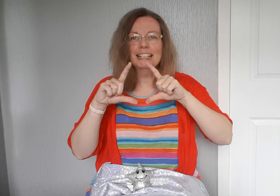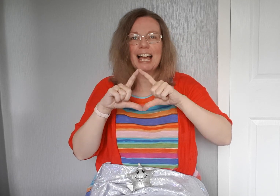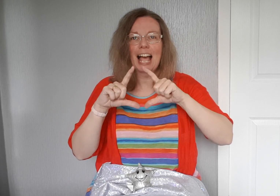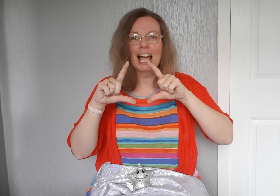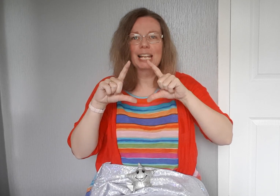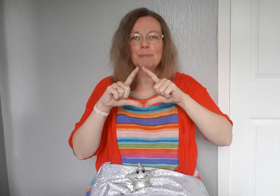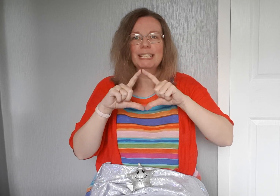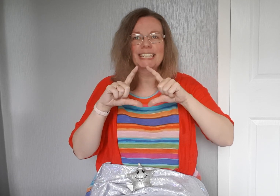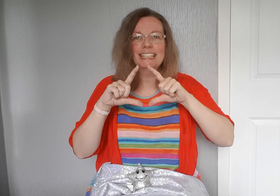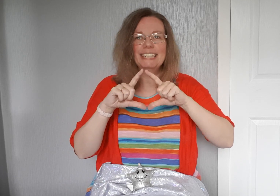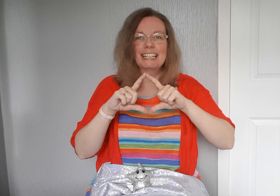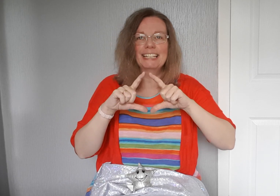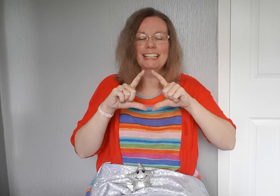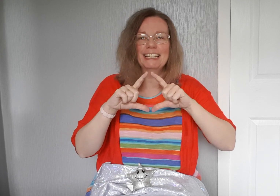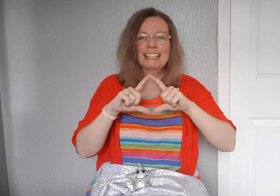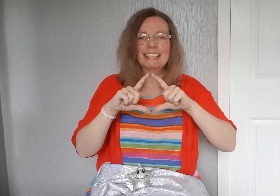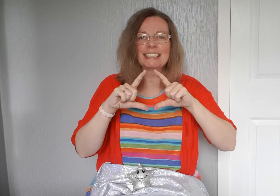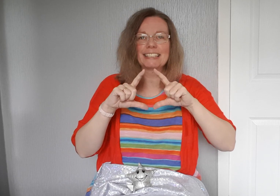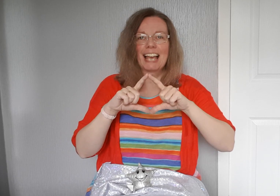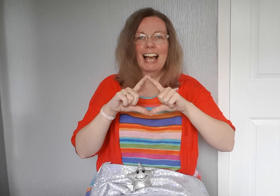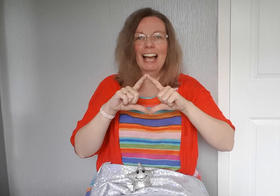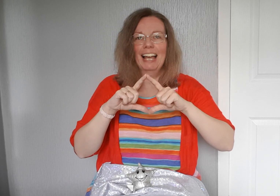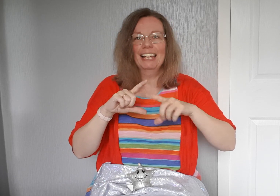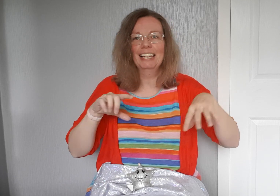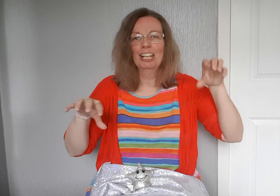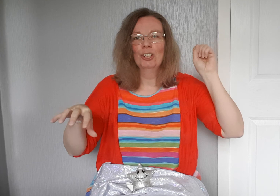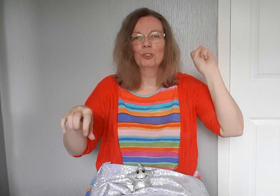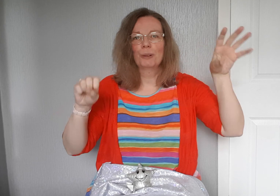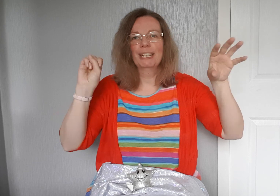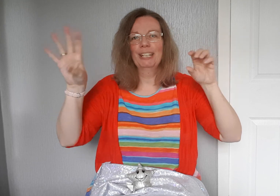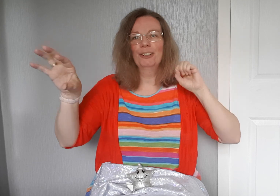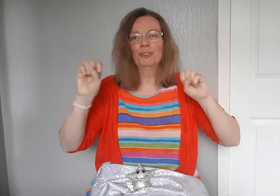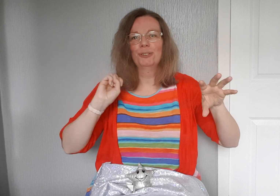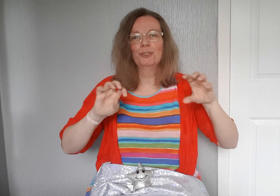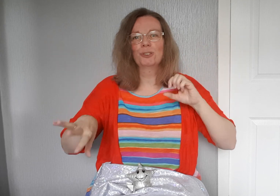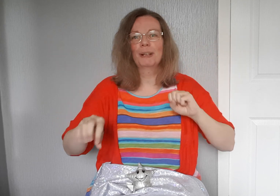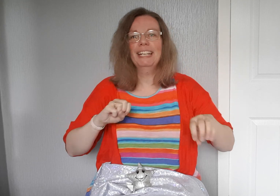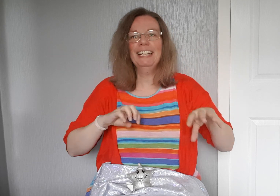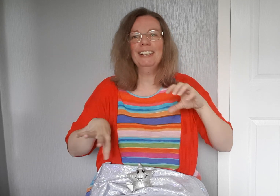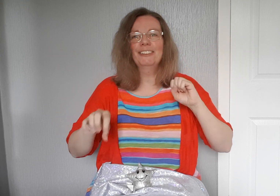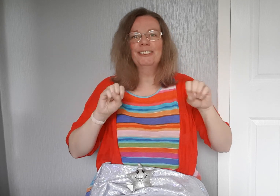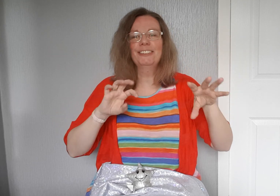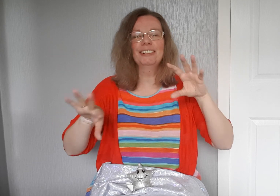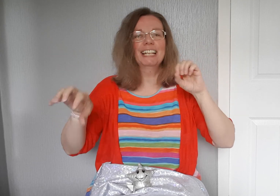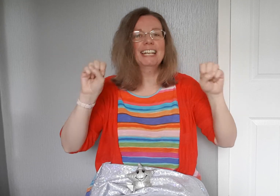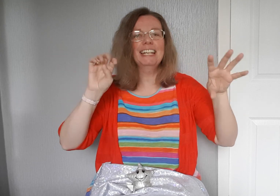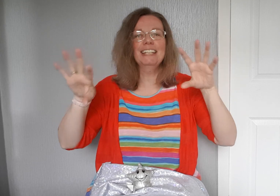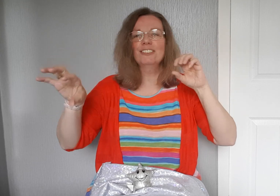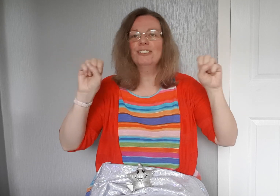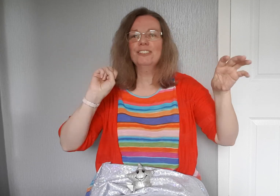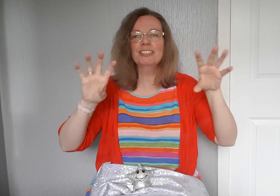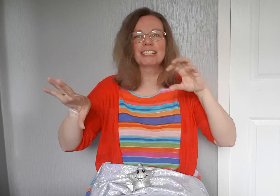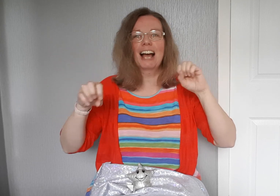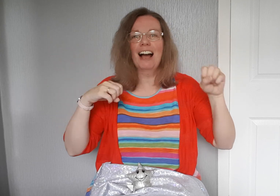diamond in the sky. Twinkle twinkle little star.